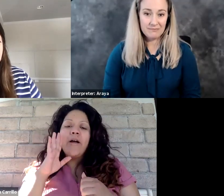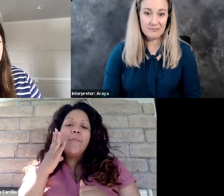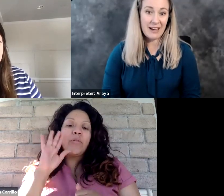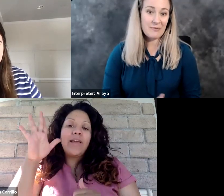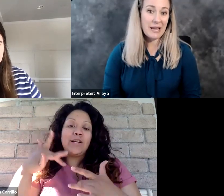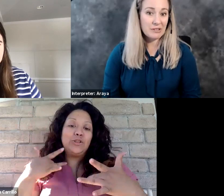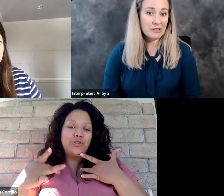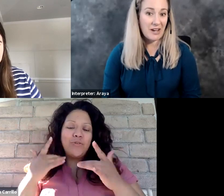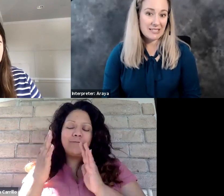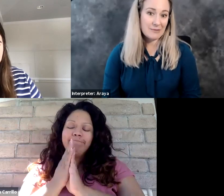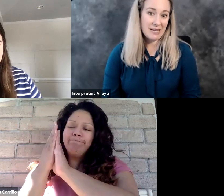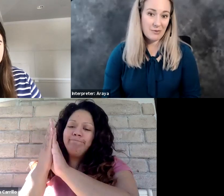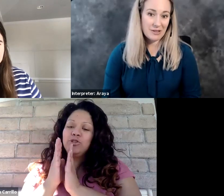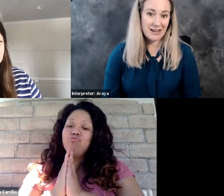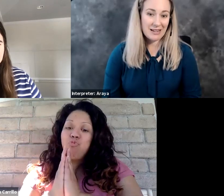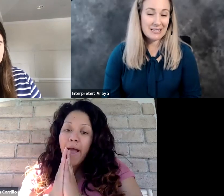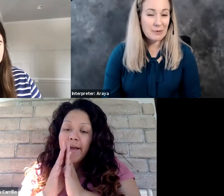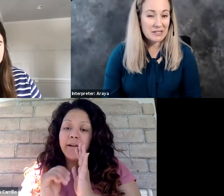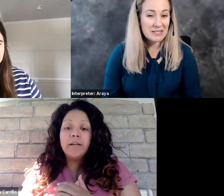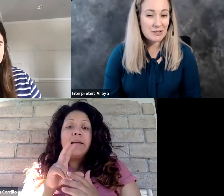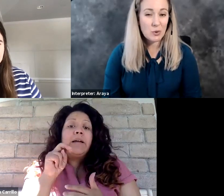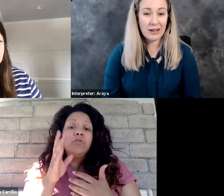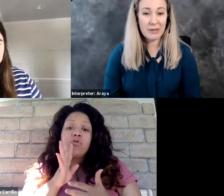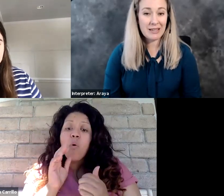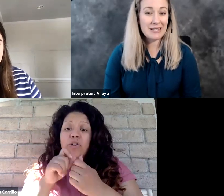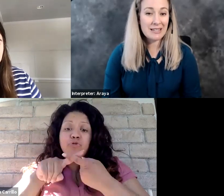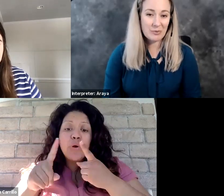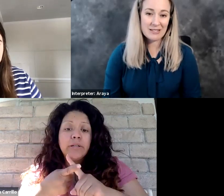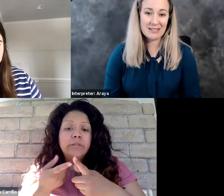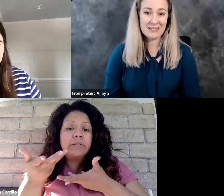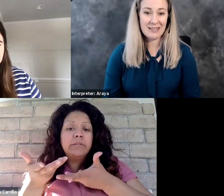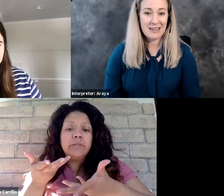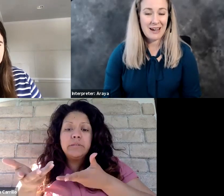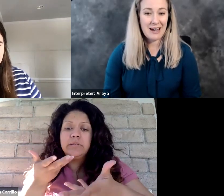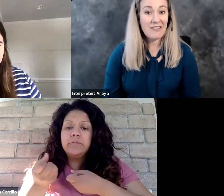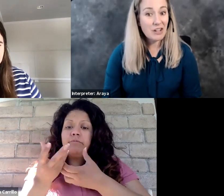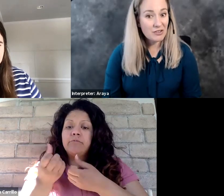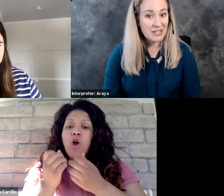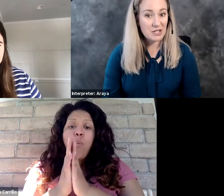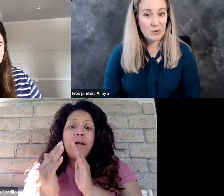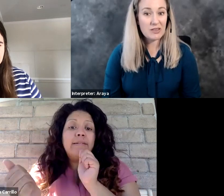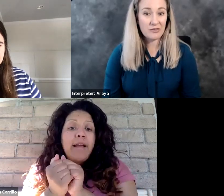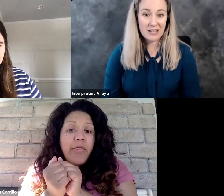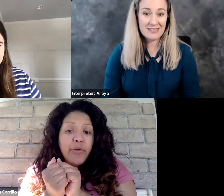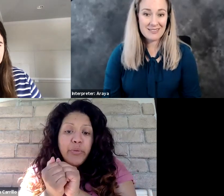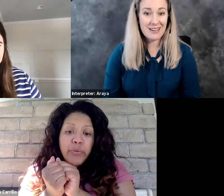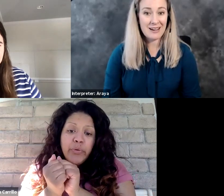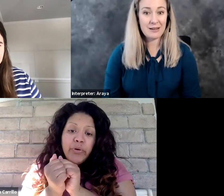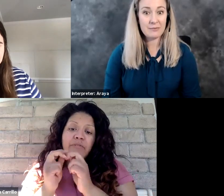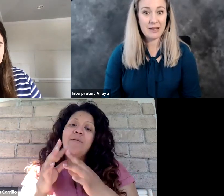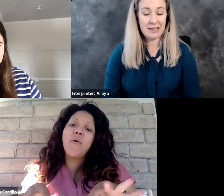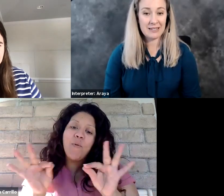I've been able to find some time with God and experience his joy, being in his presence, uh, having conversations with friends.